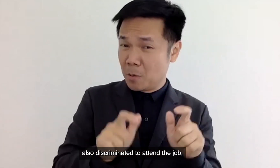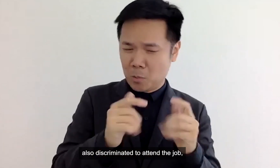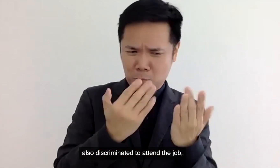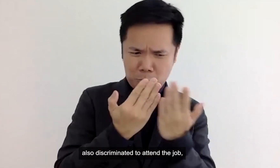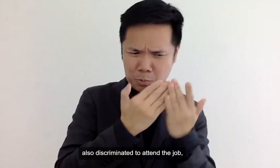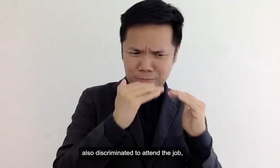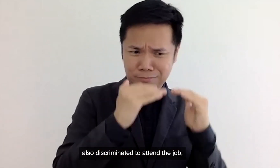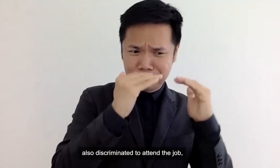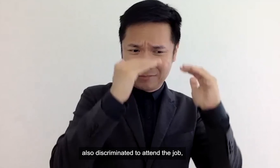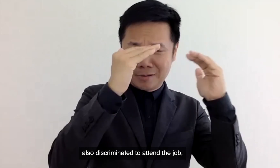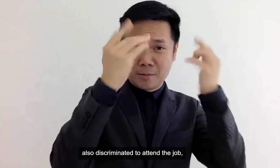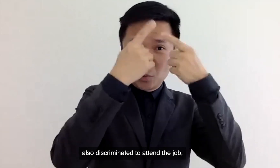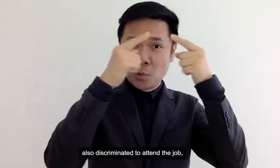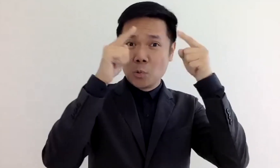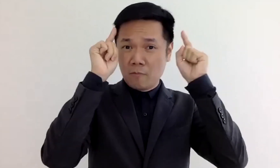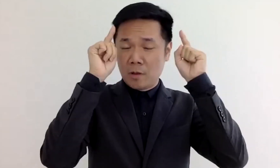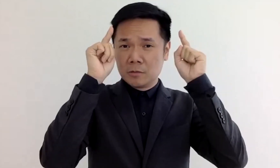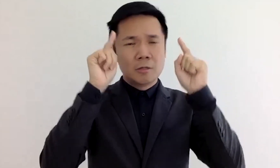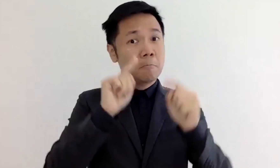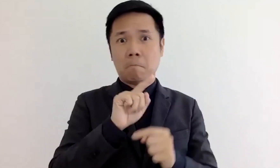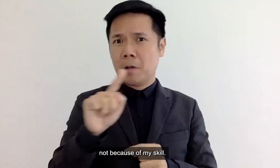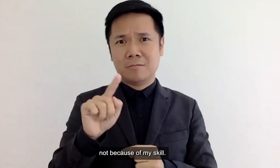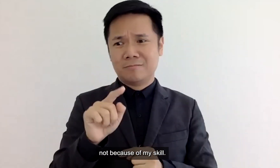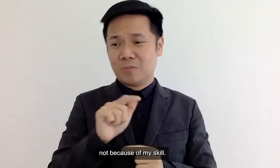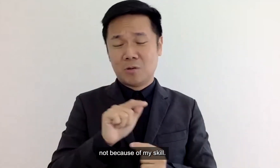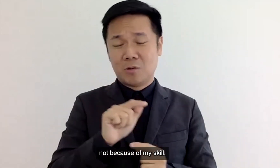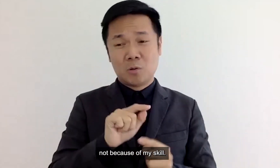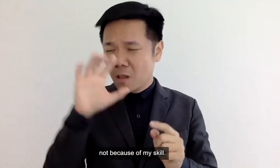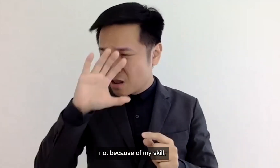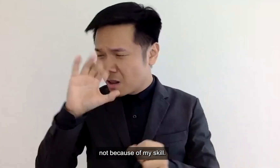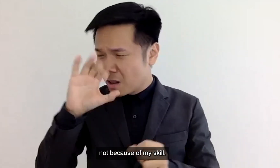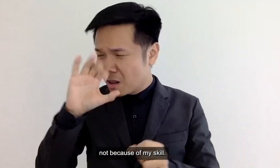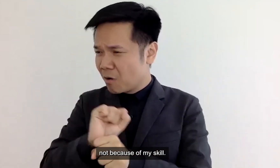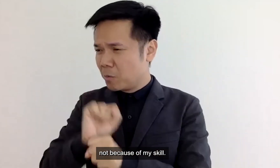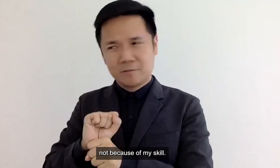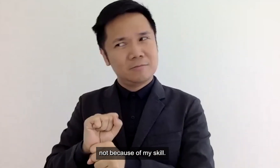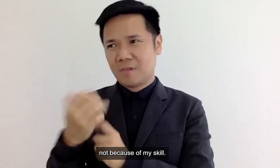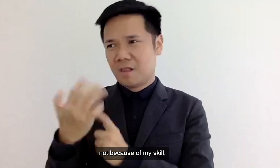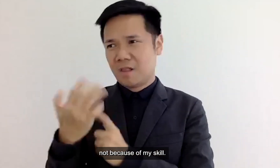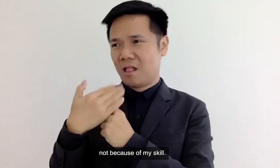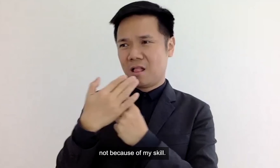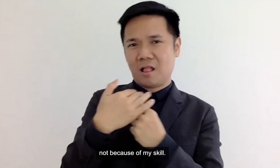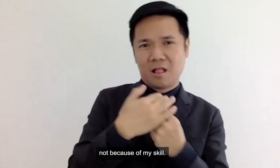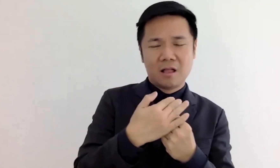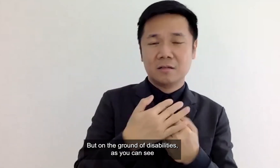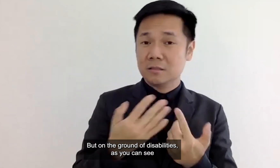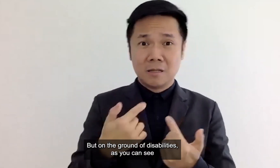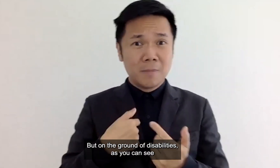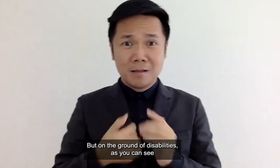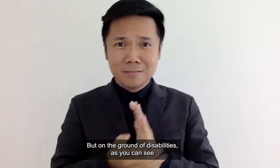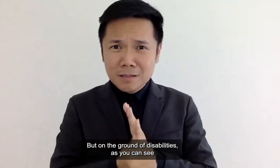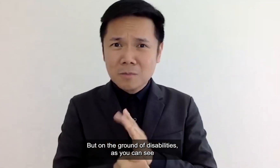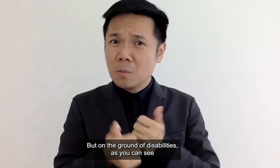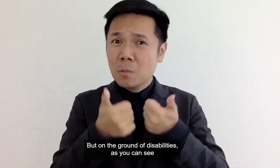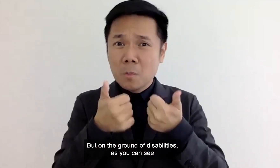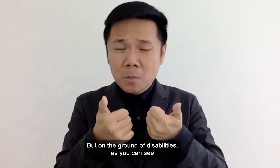discriminated to attend the job uh not not because of my skill but